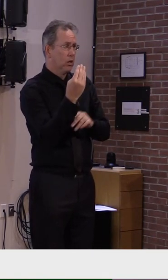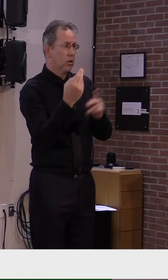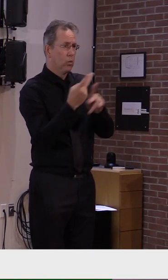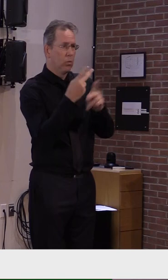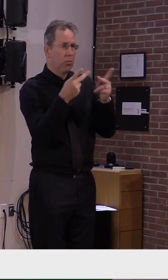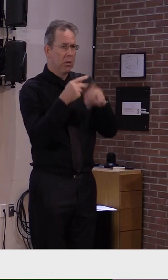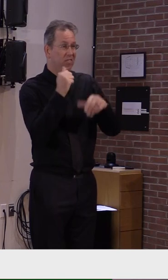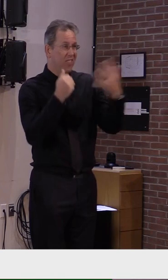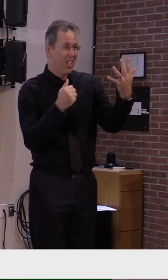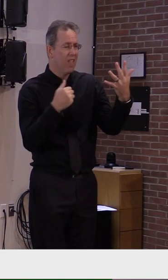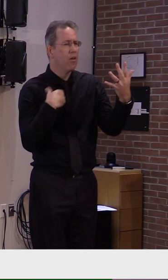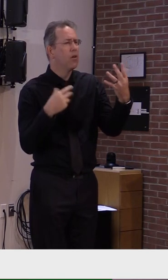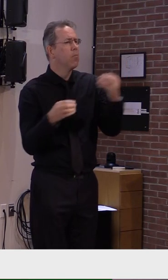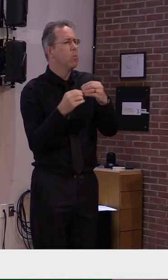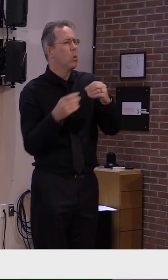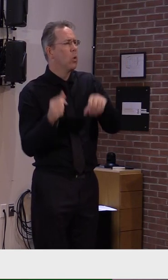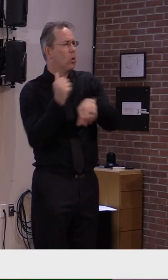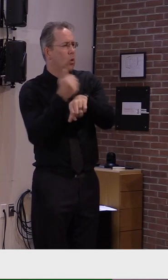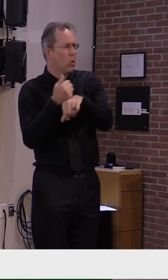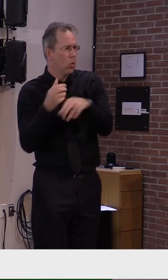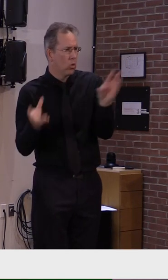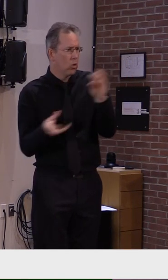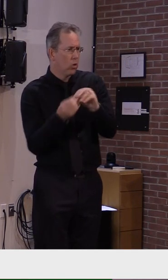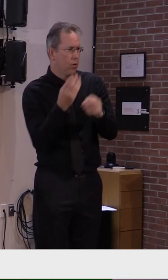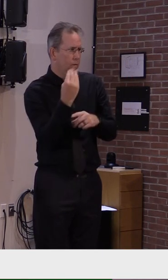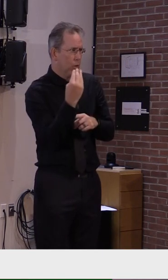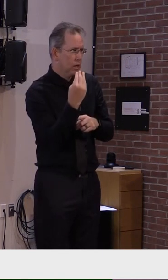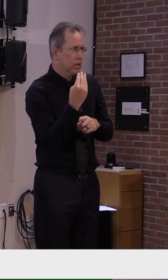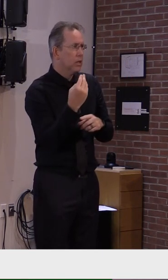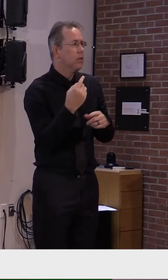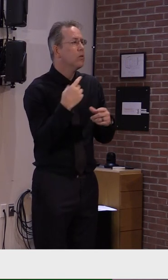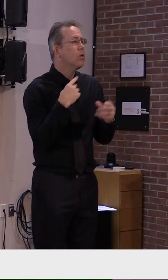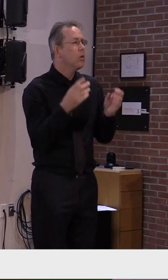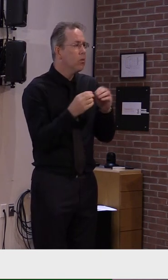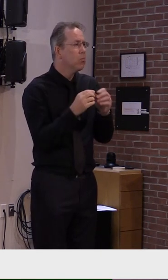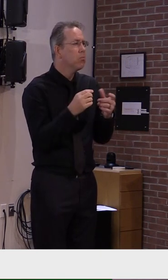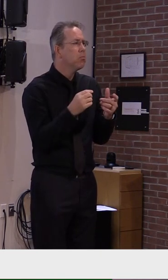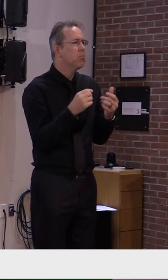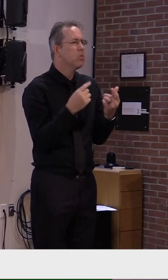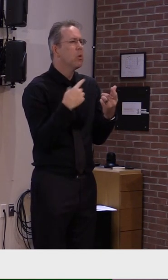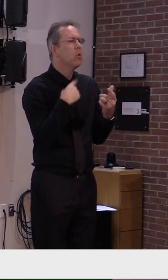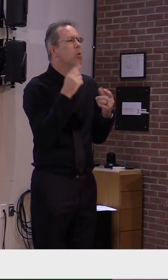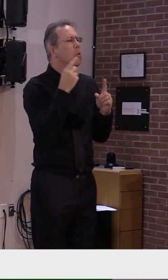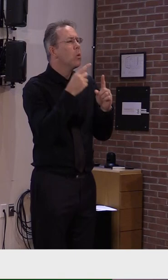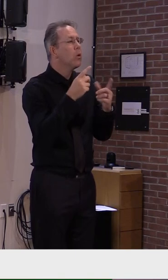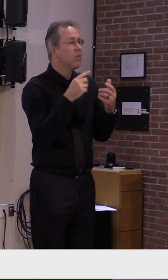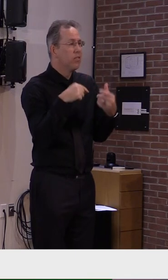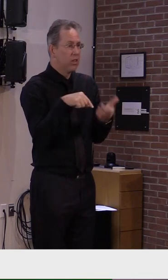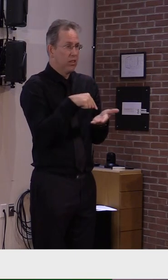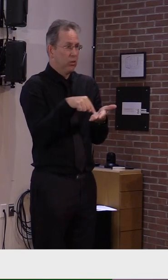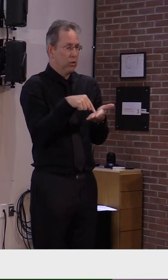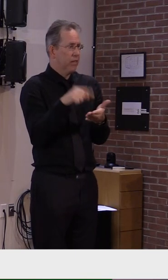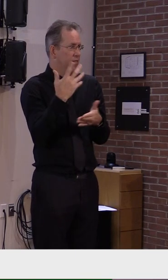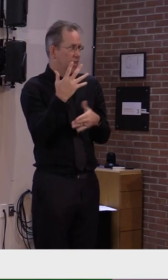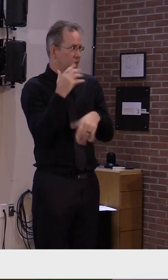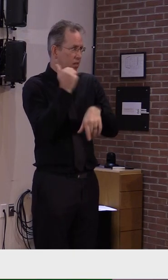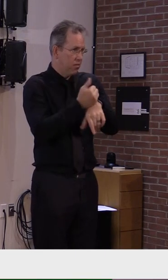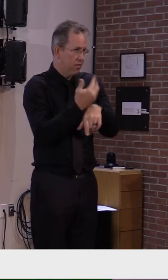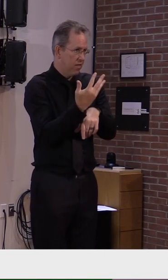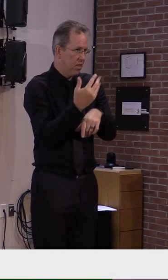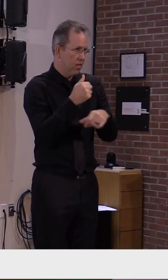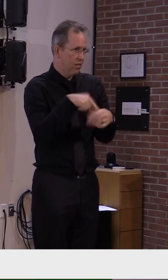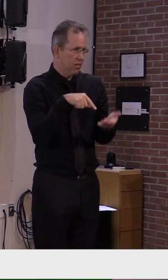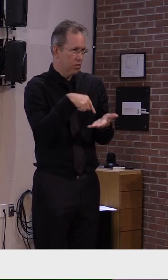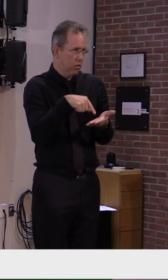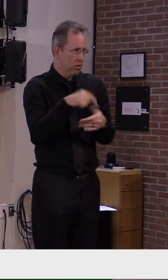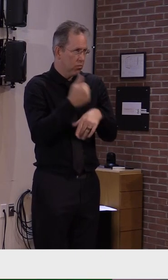We expect, we do, we are planning to have five sites up this week, as the Governor had mentioned, in Burlington,